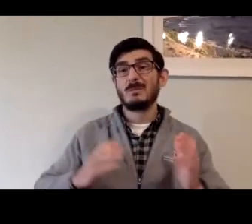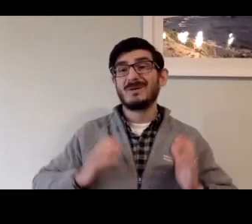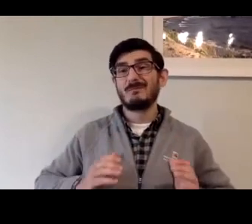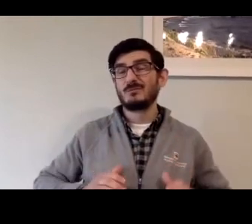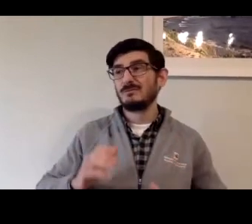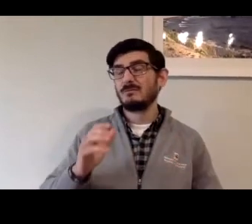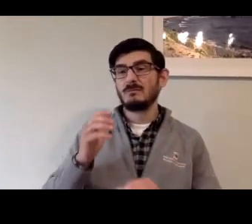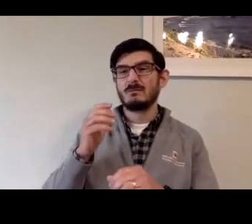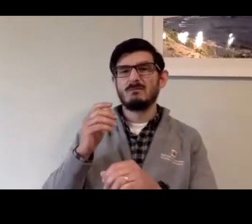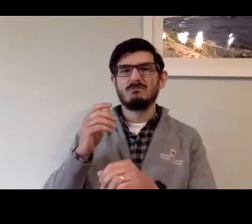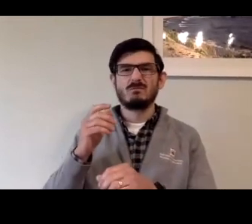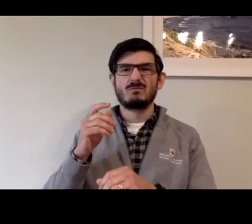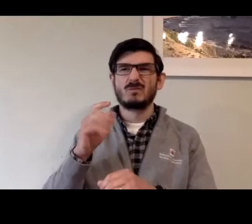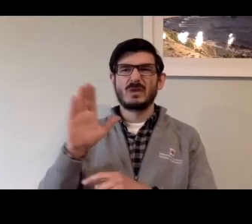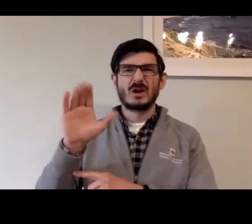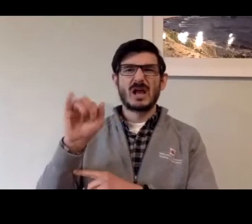yet.